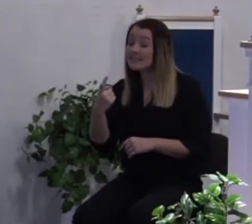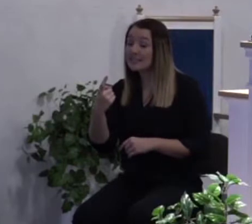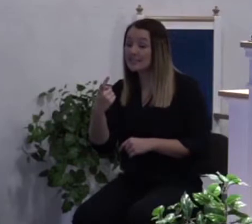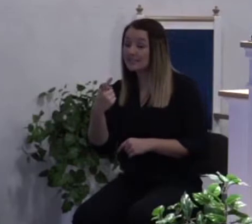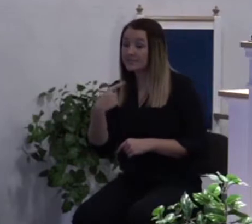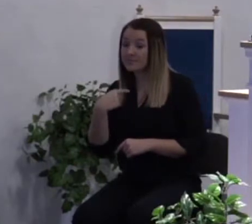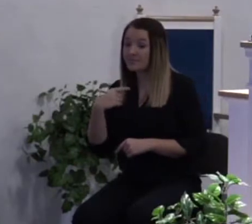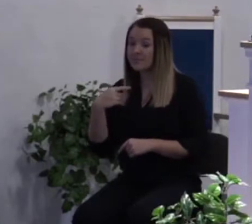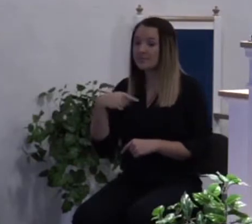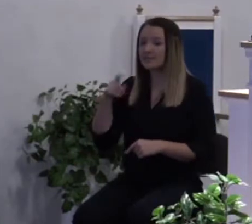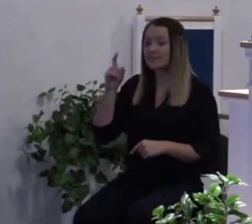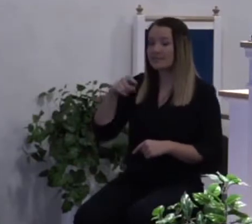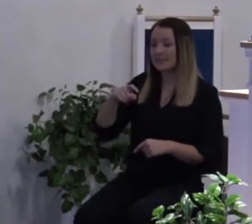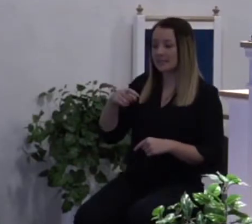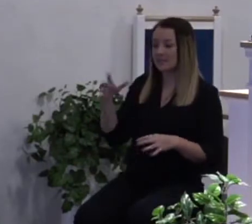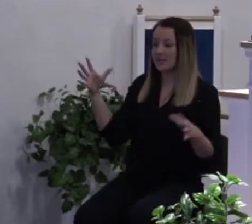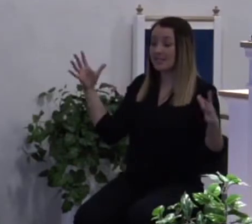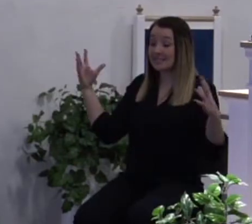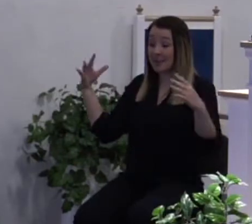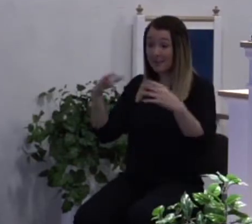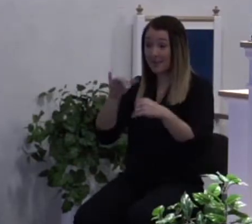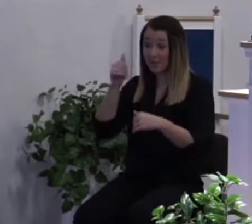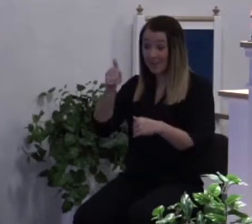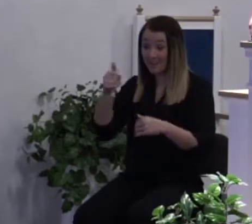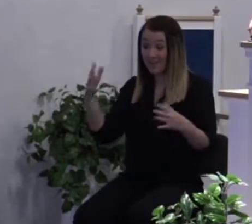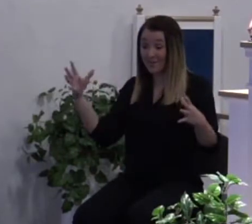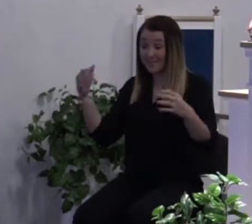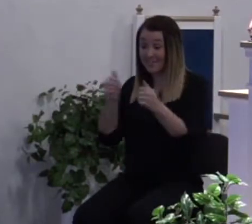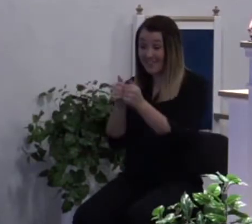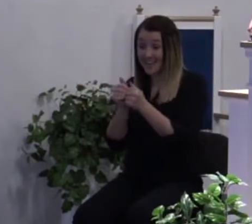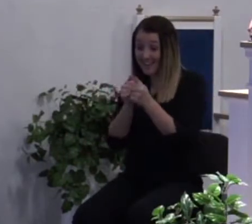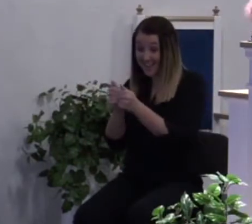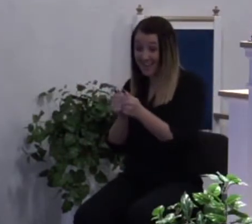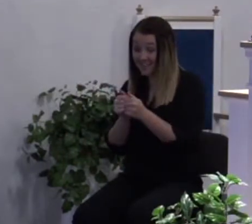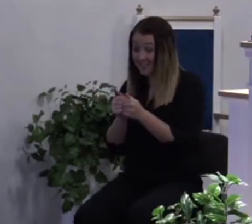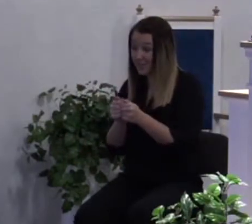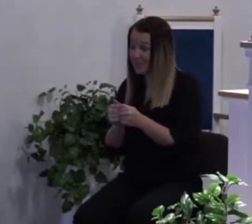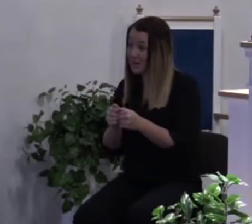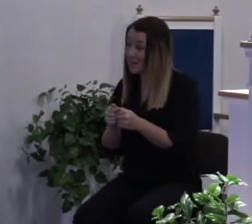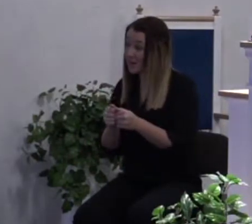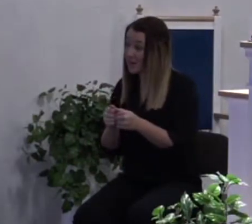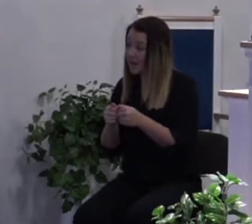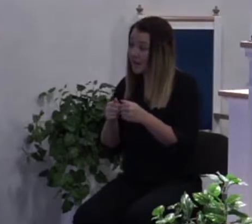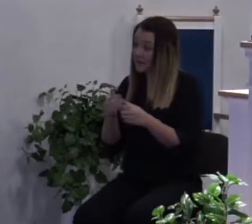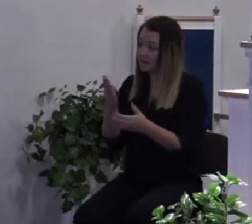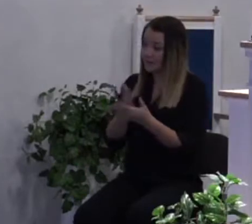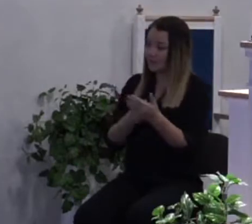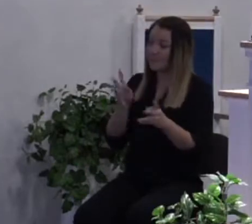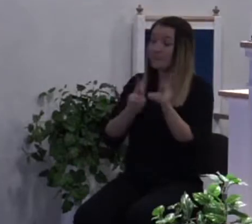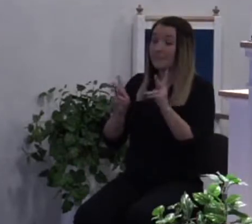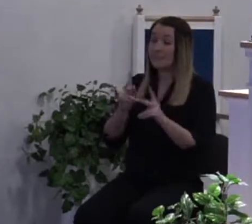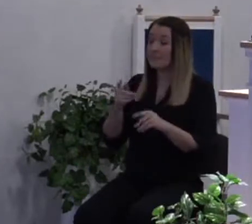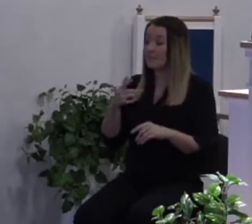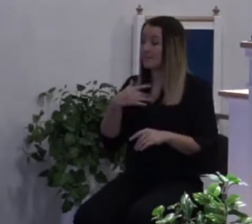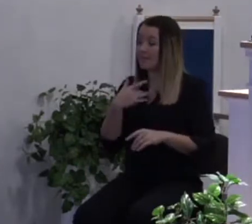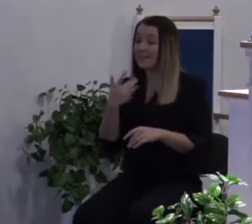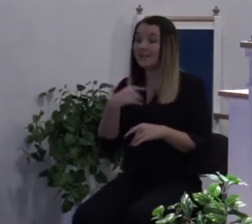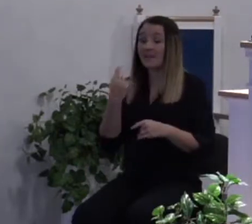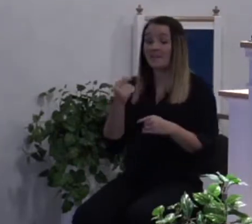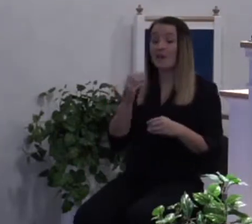of yourself together as the manner of some is. Some people feel like they can be home and be saved but you